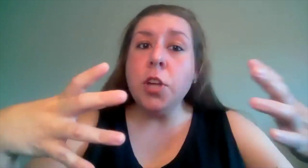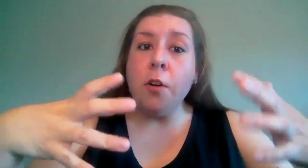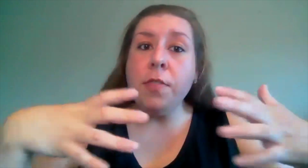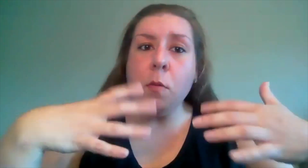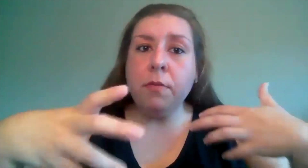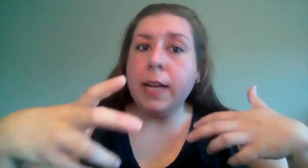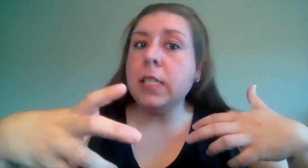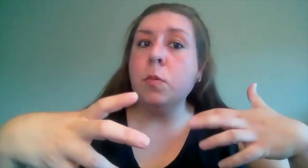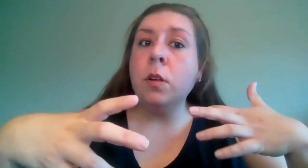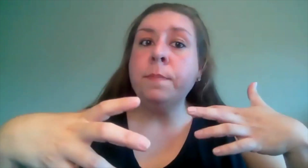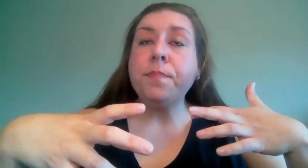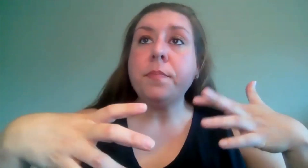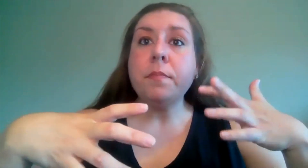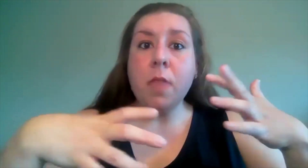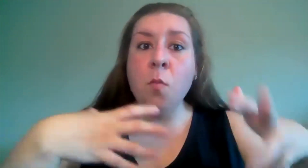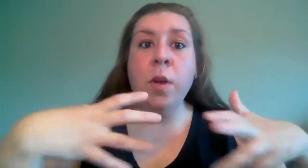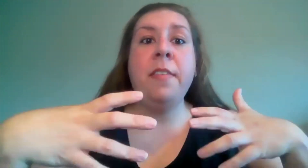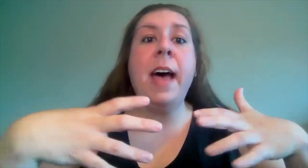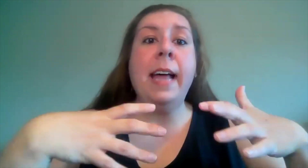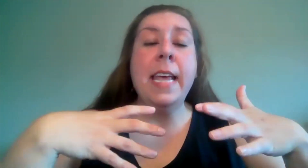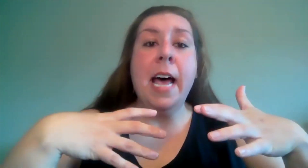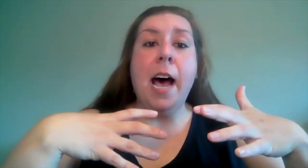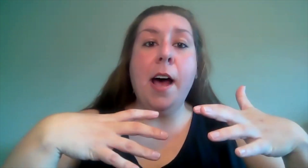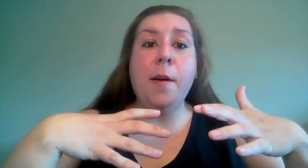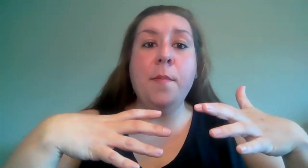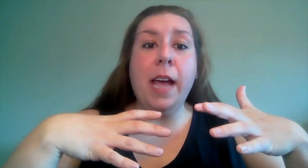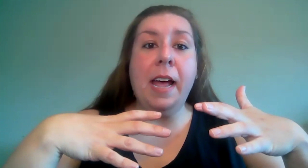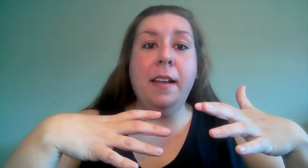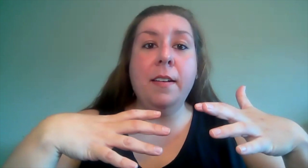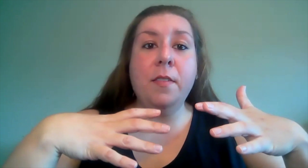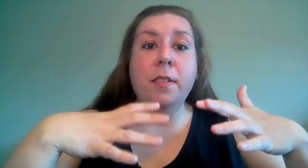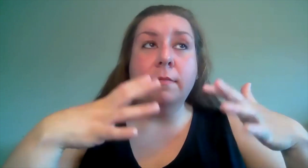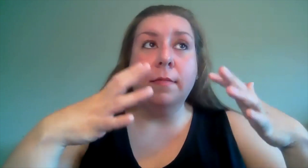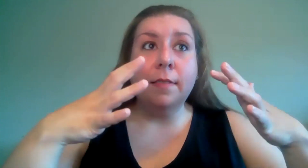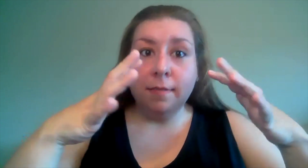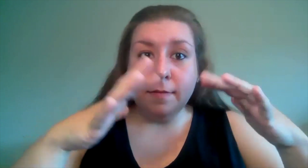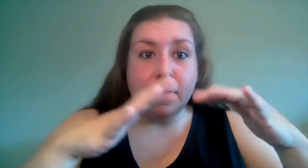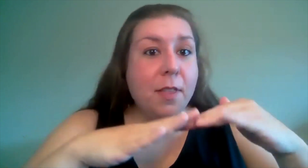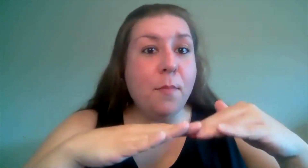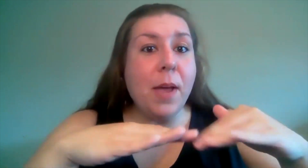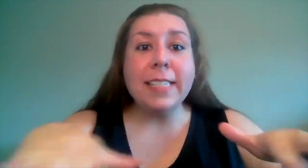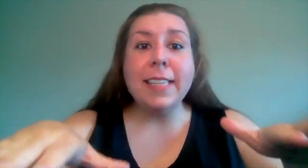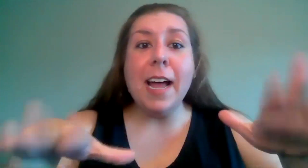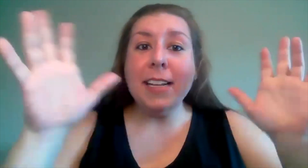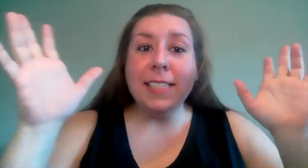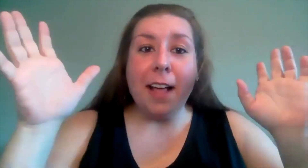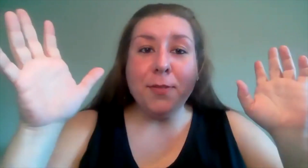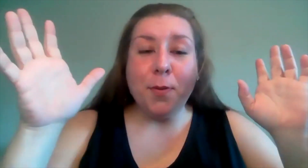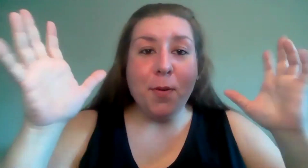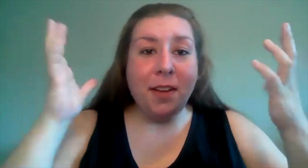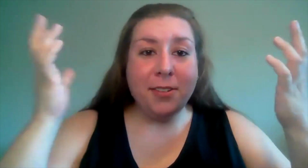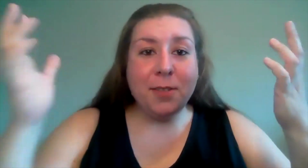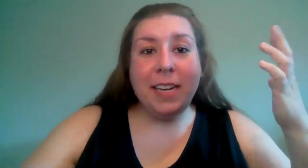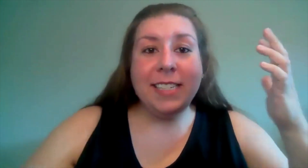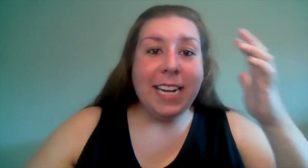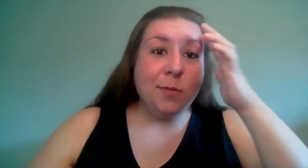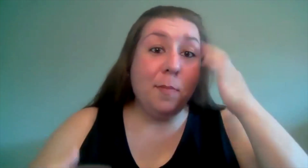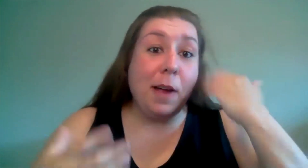know that we're flexible with that um and the baseline is dallas fort worth just because that's where my